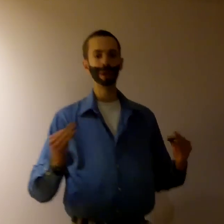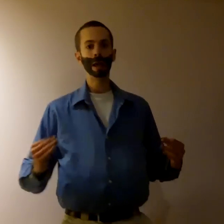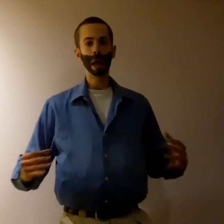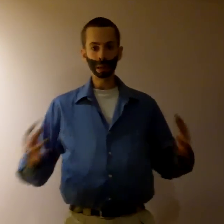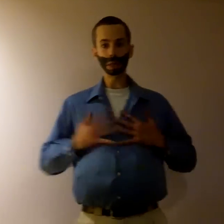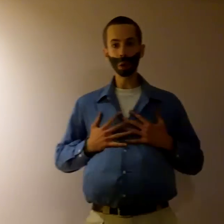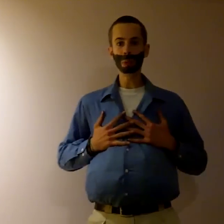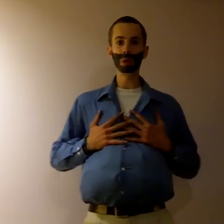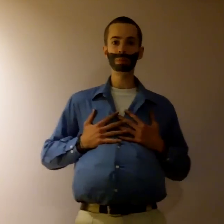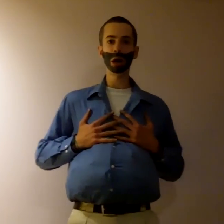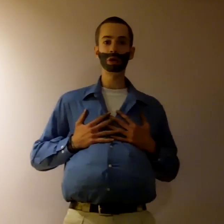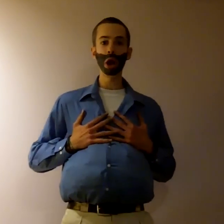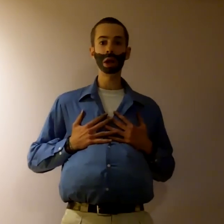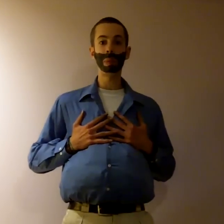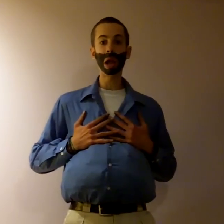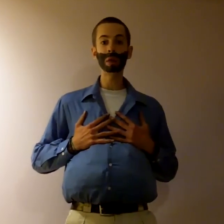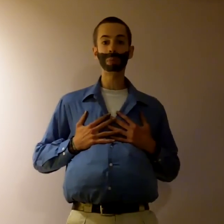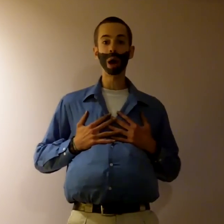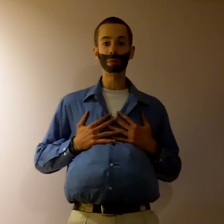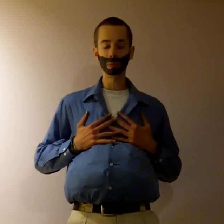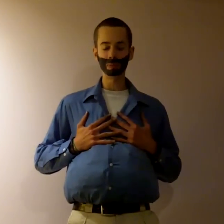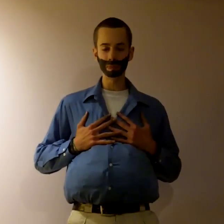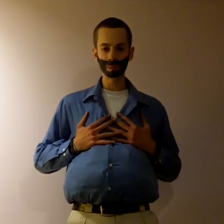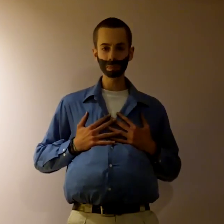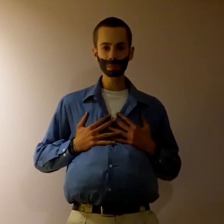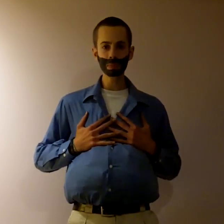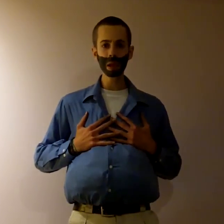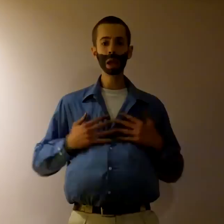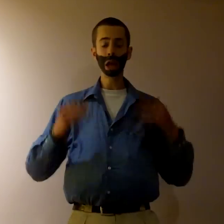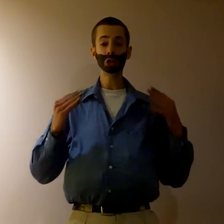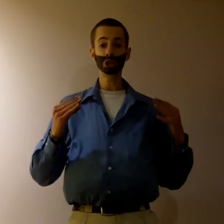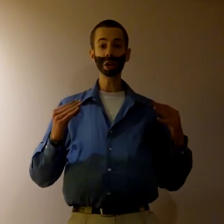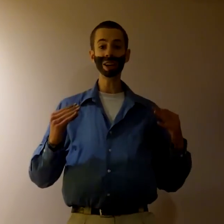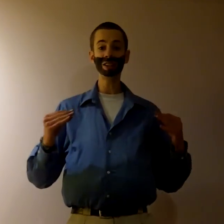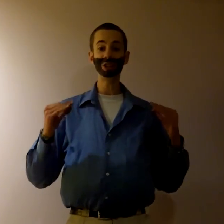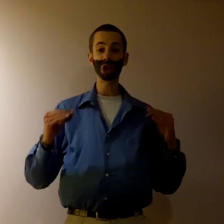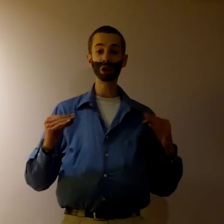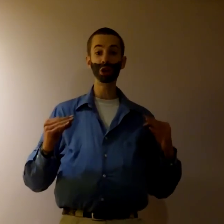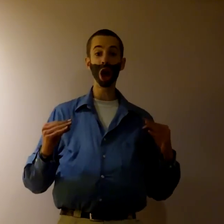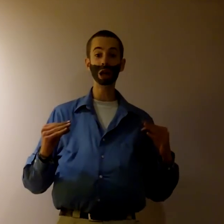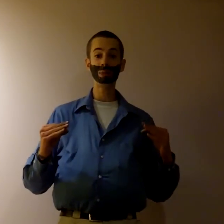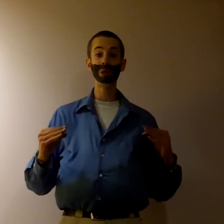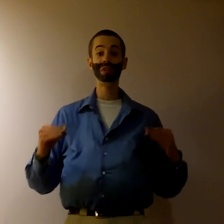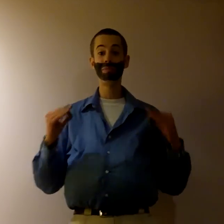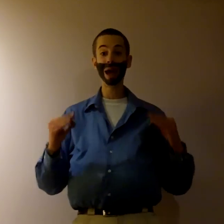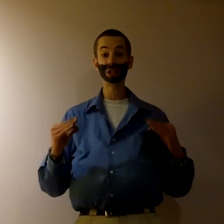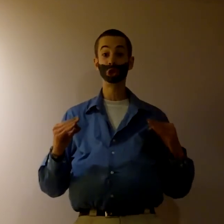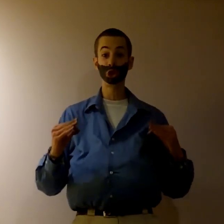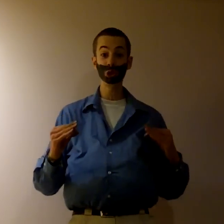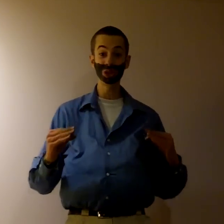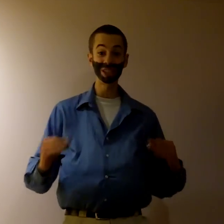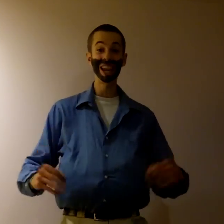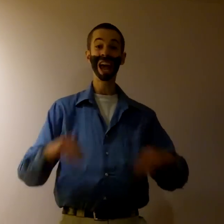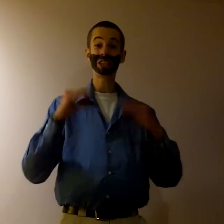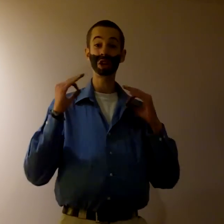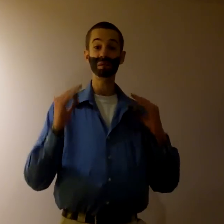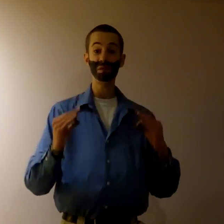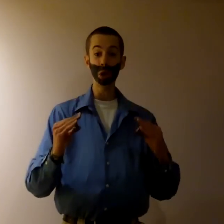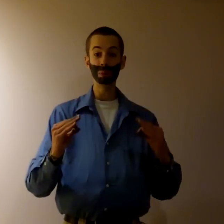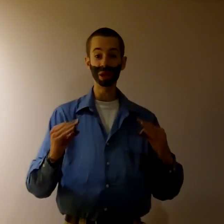and it's helped me with my chronic pain problem. And a study at the General Hospital of Massachusetts has confirmed